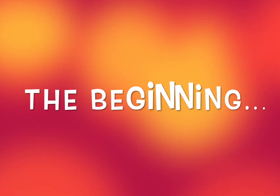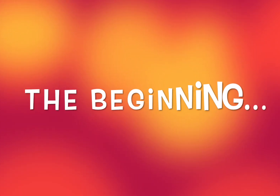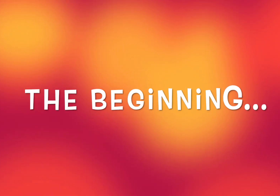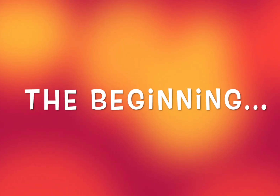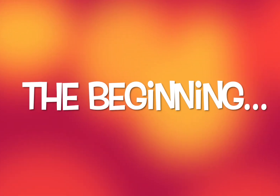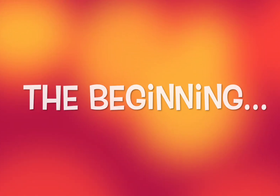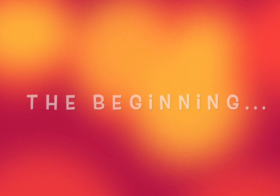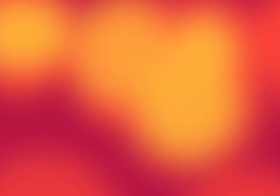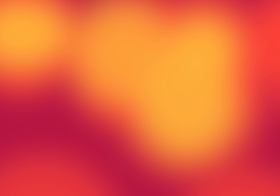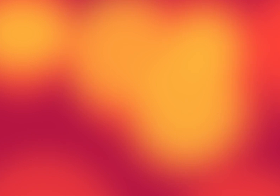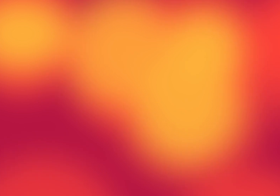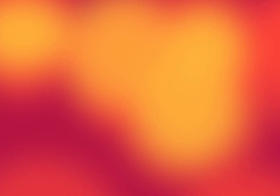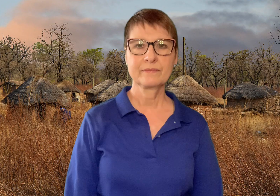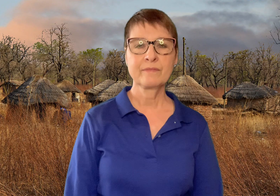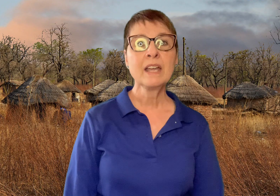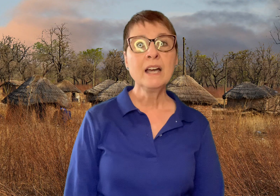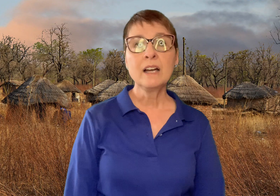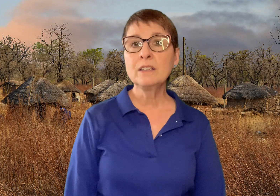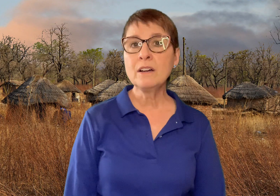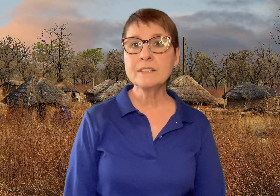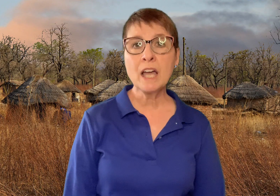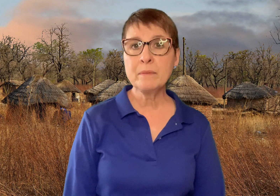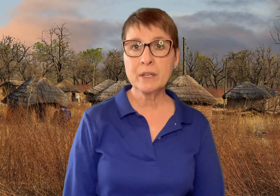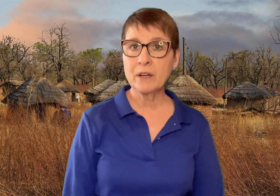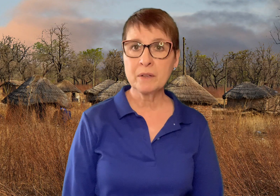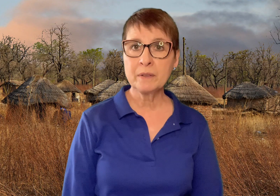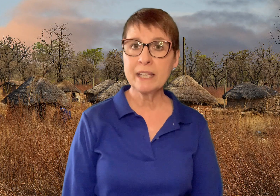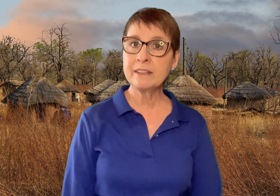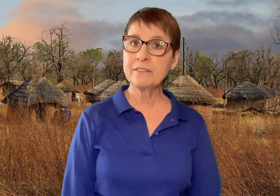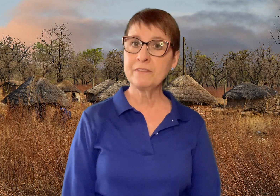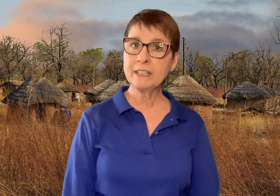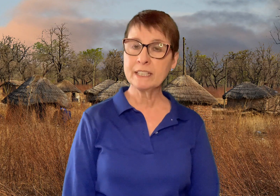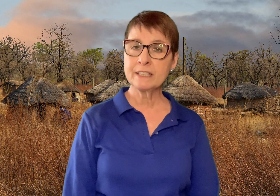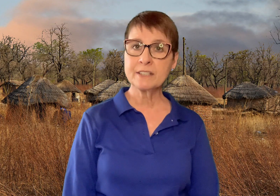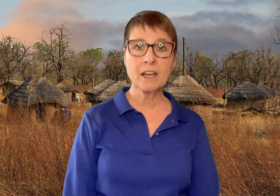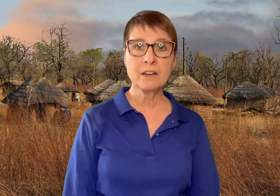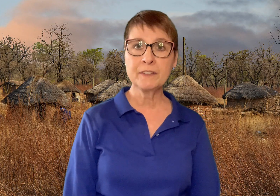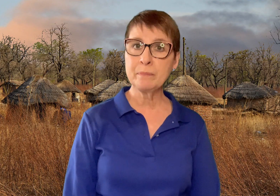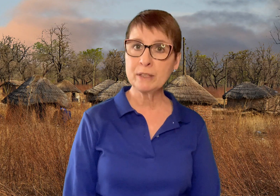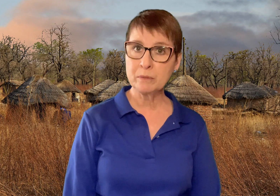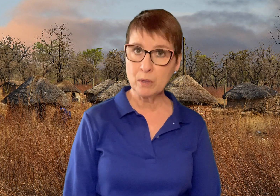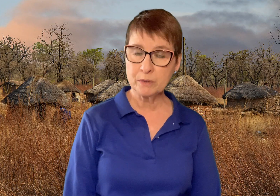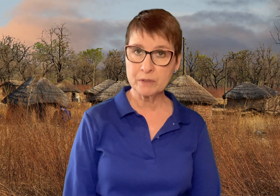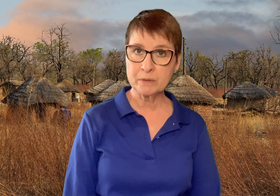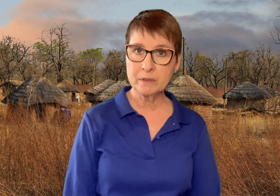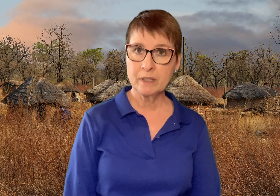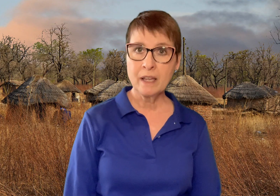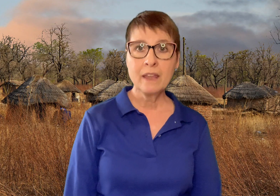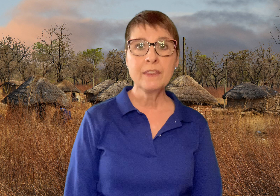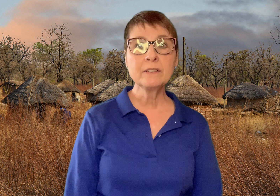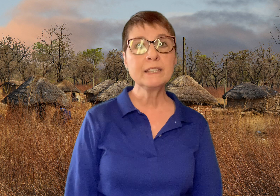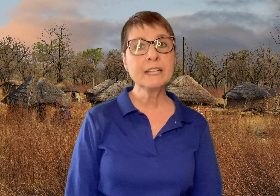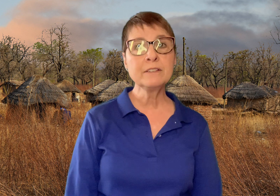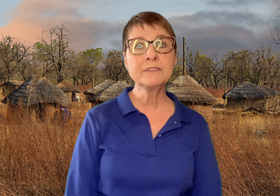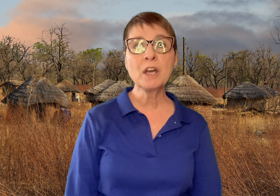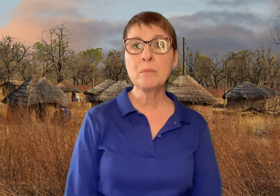The beginning. A long time ago in the village of Ipetumodu, there lived a